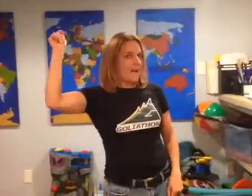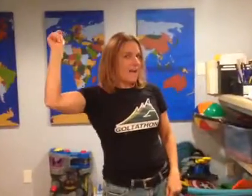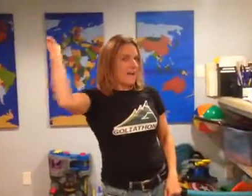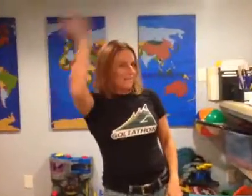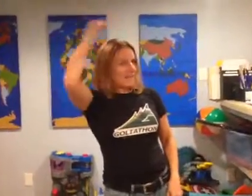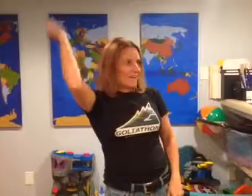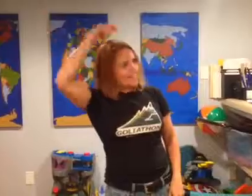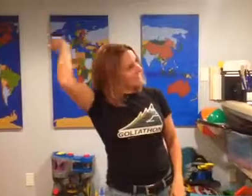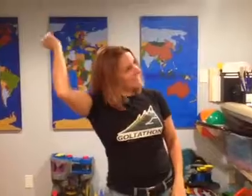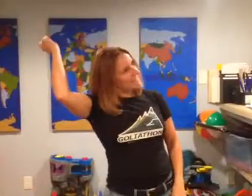I'm delay.